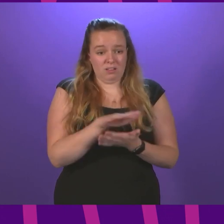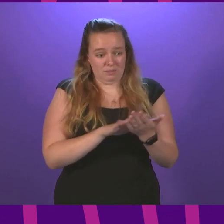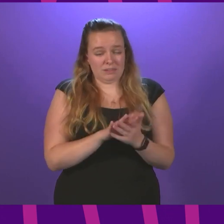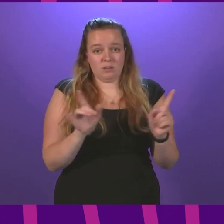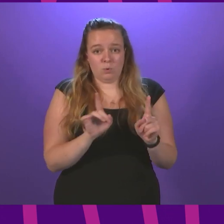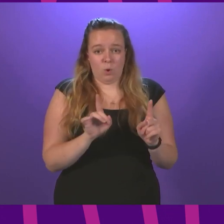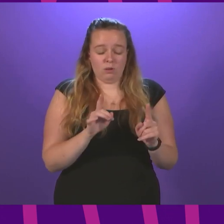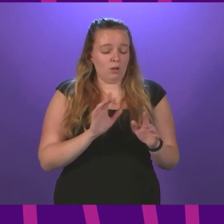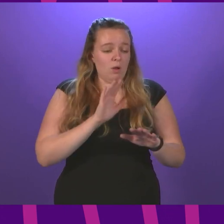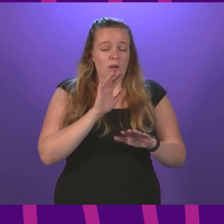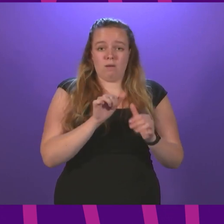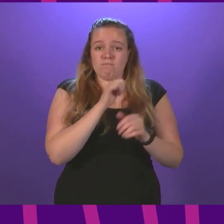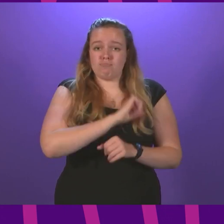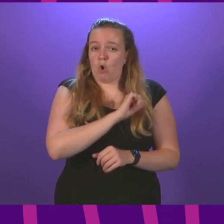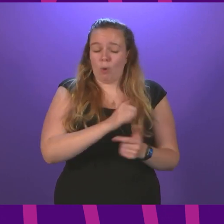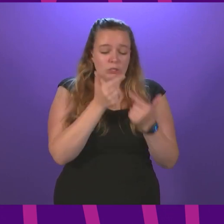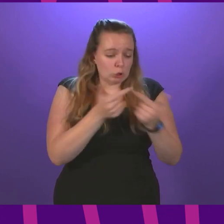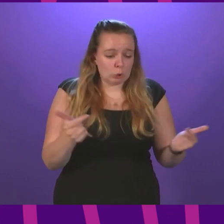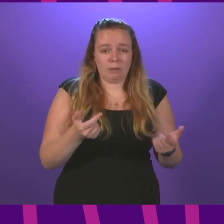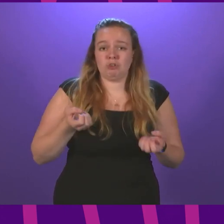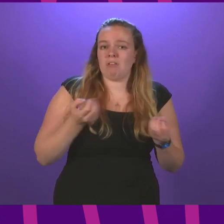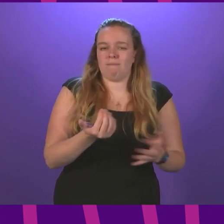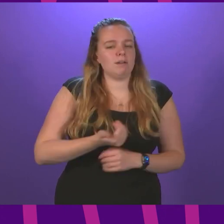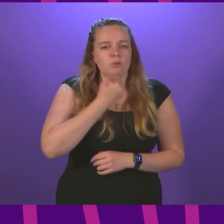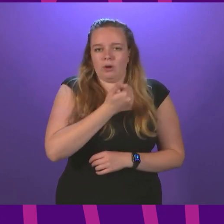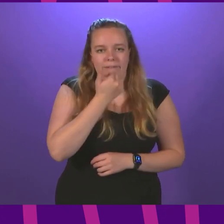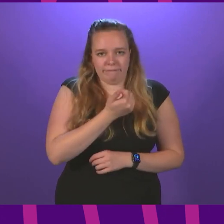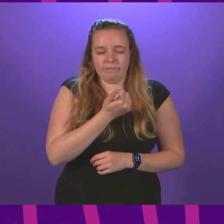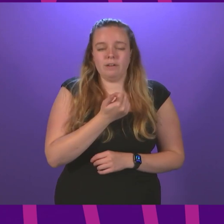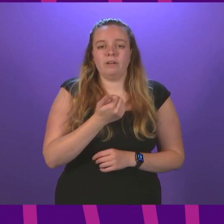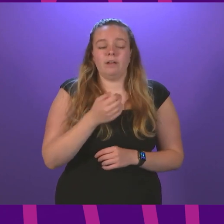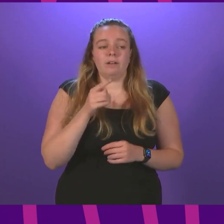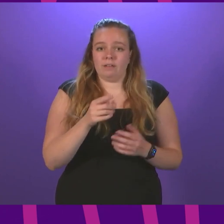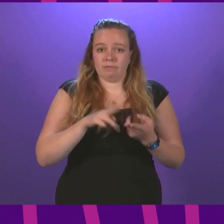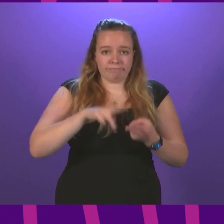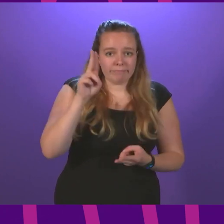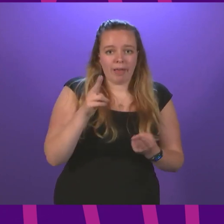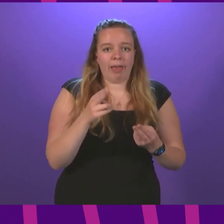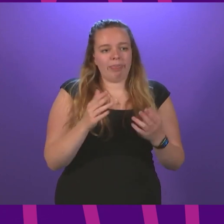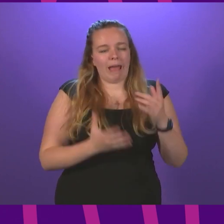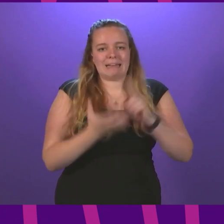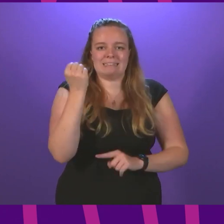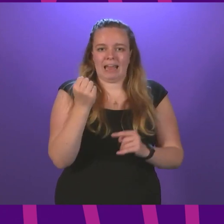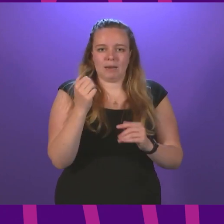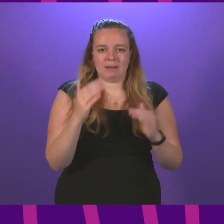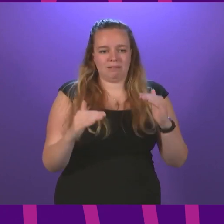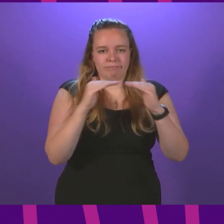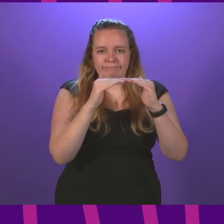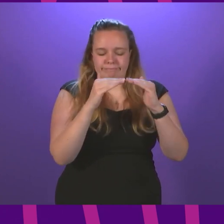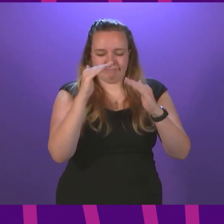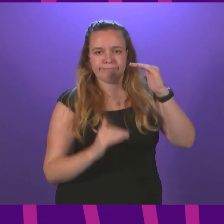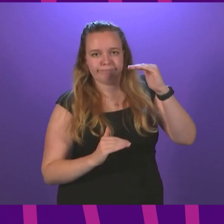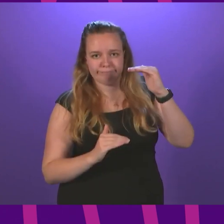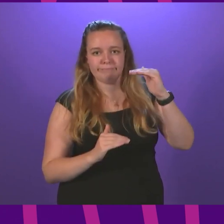is over-promising and under-delivering. Poverty is up, the attainment gap is lower, Doug Refs are out of